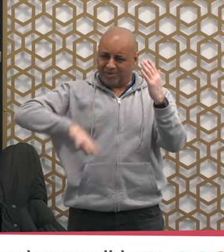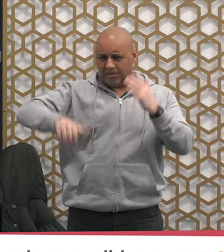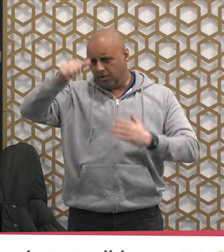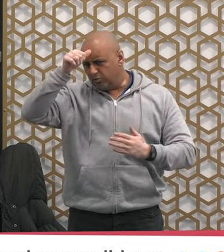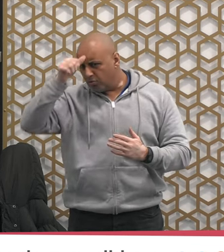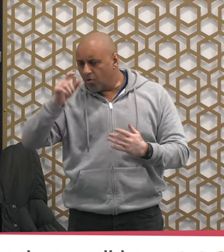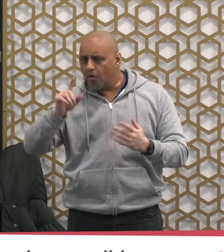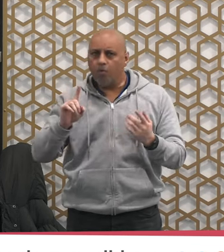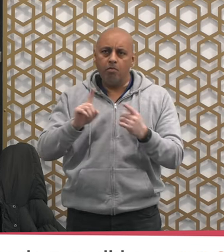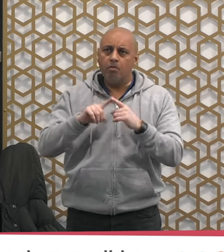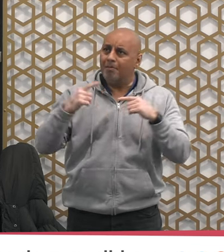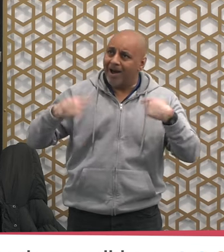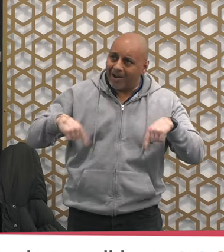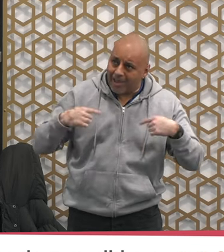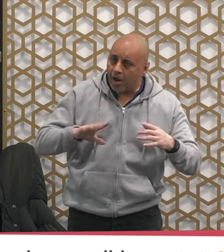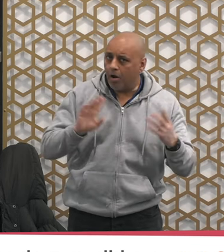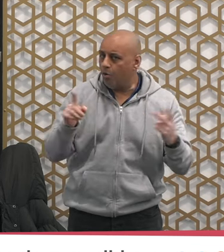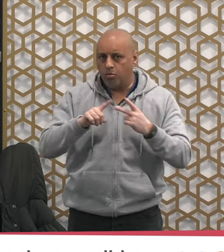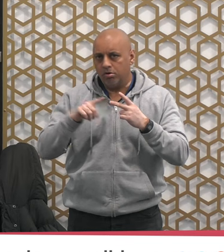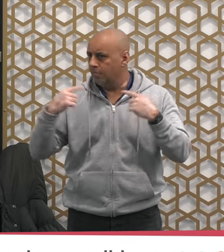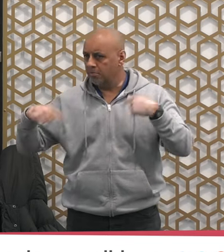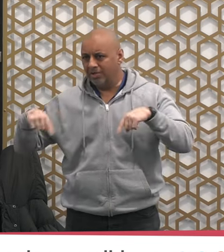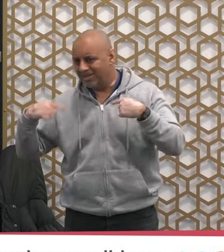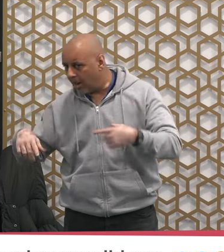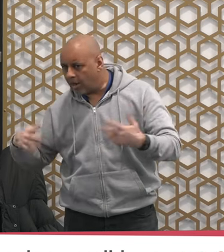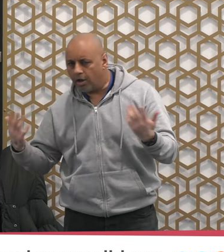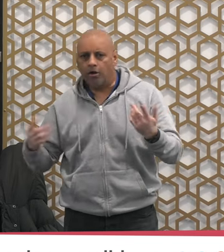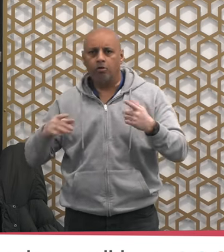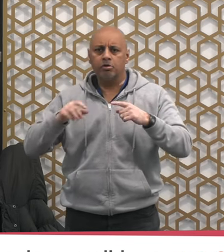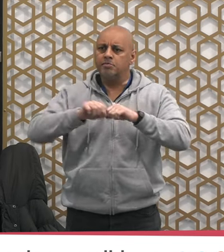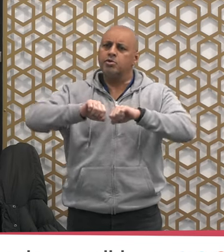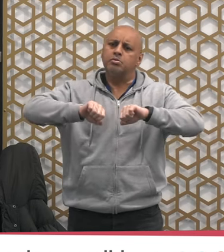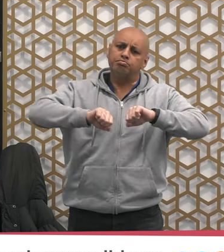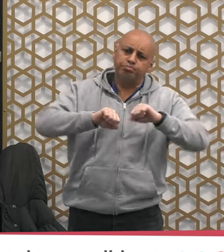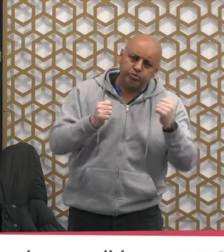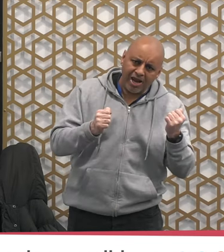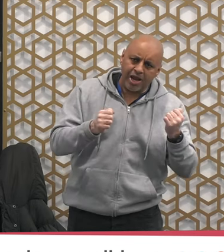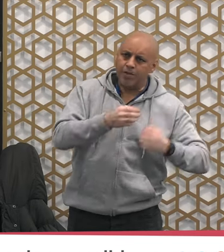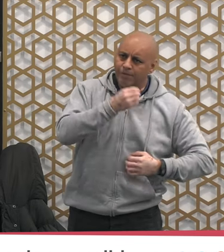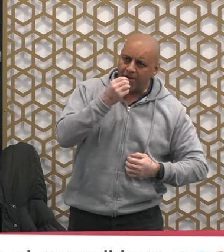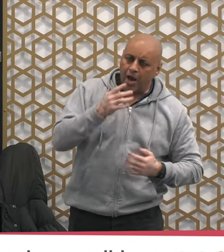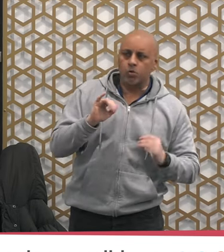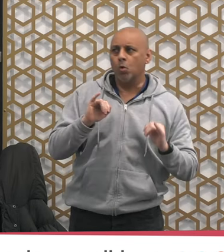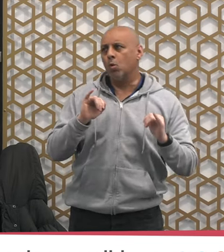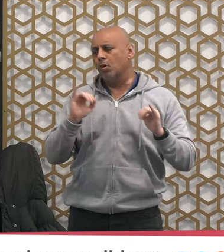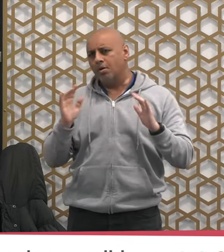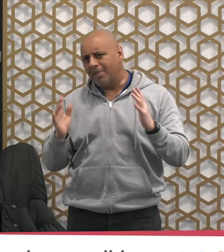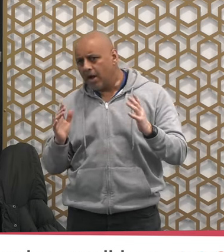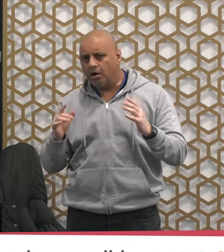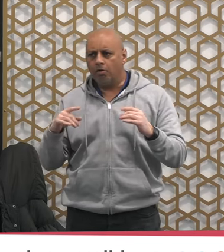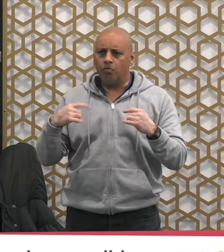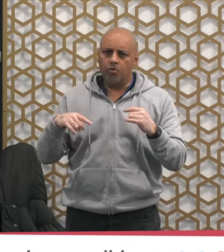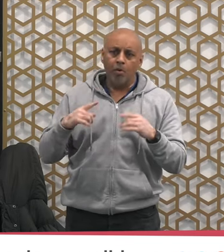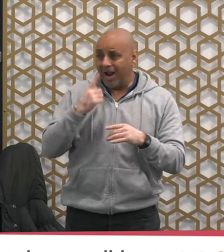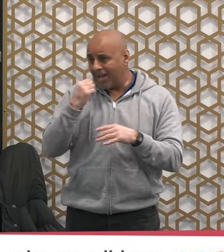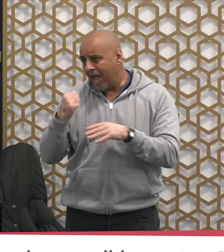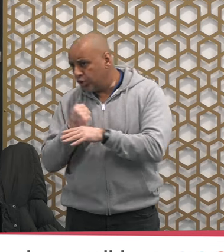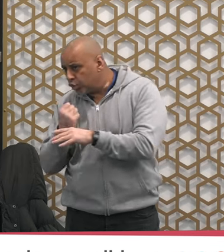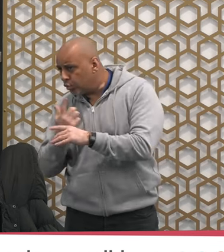fast what does not break the fast what is permissible what is not permissible while fasting what we can do and what we cannot do